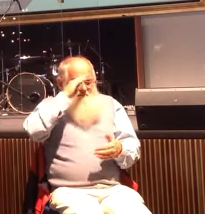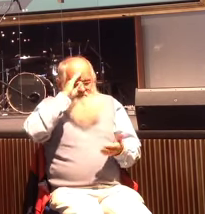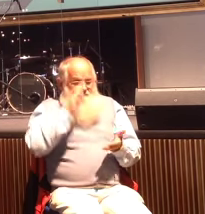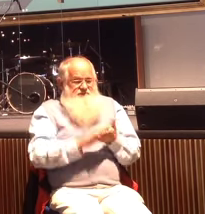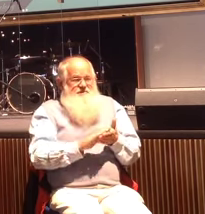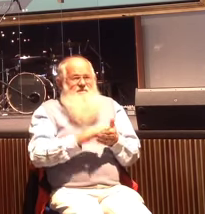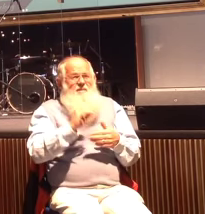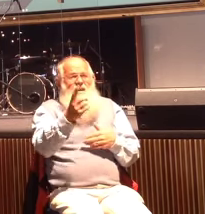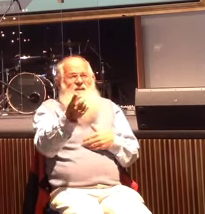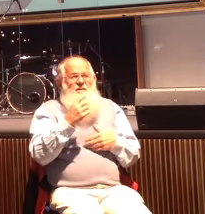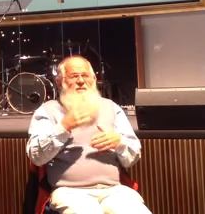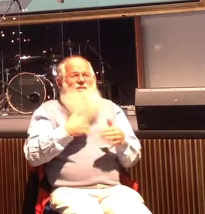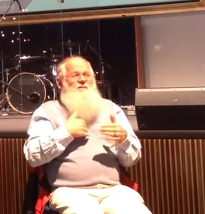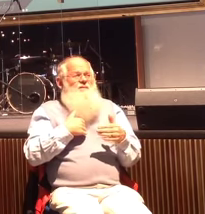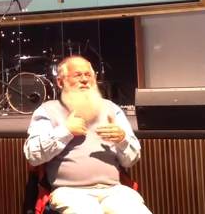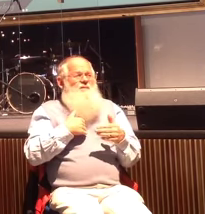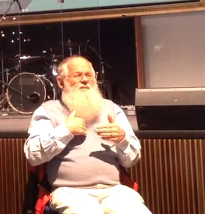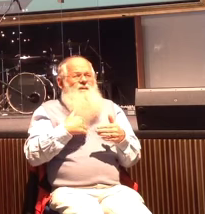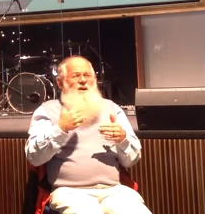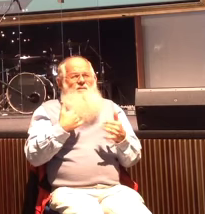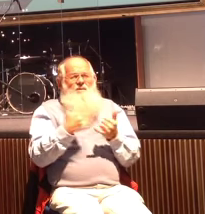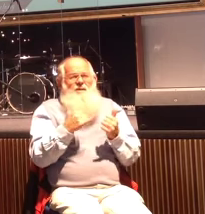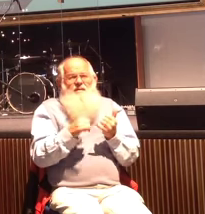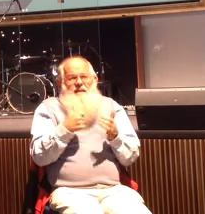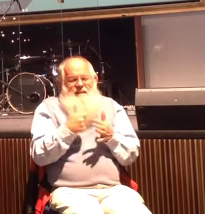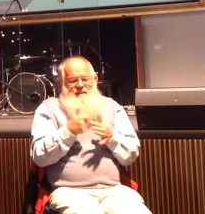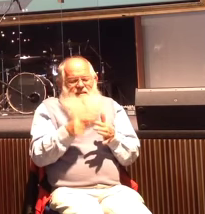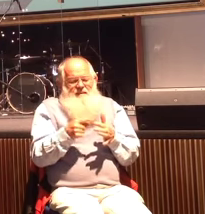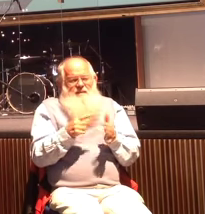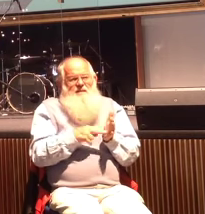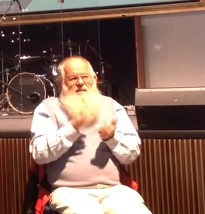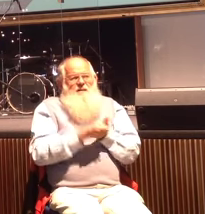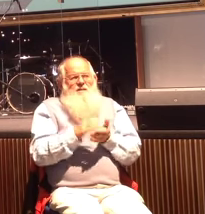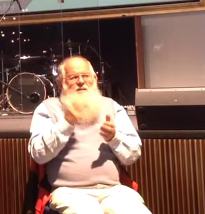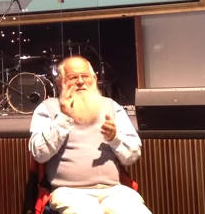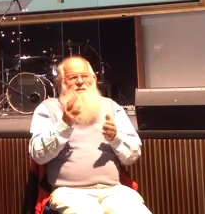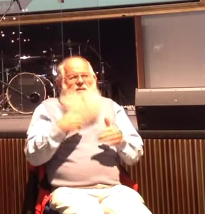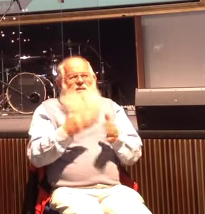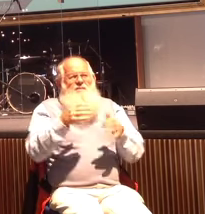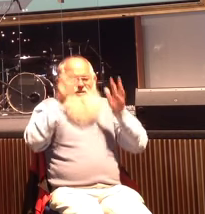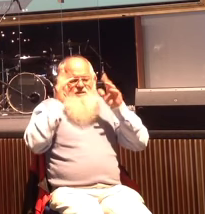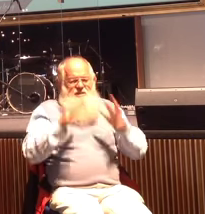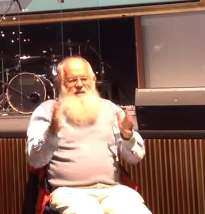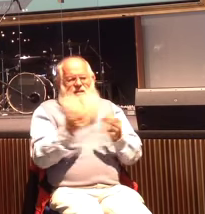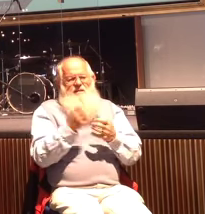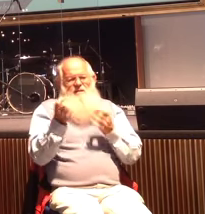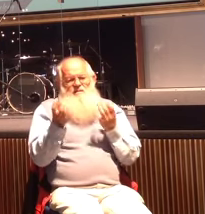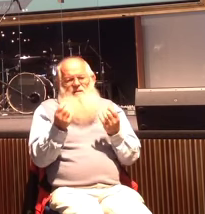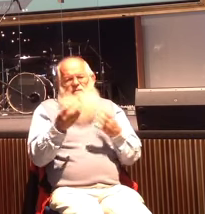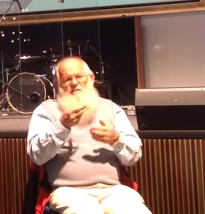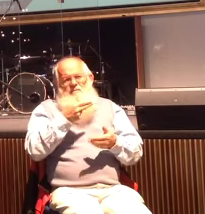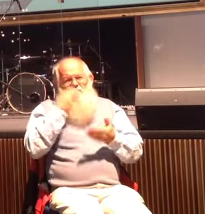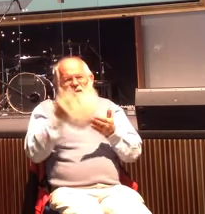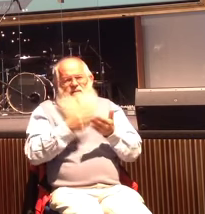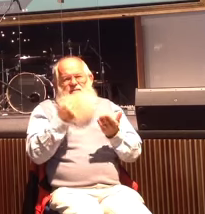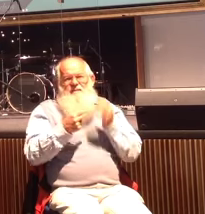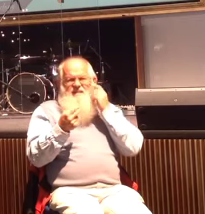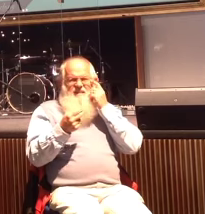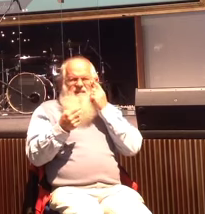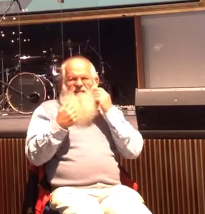came in and I was super keen to help him, give him a shower, get him ready for breakfast, get him ready for the day. His family were coming